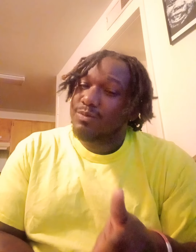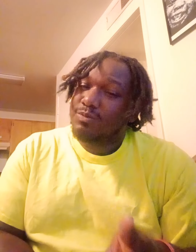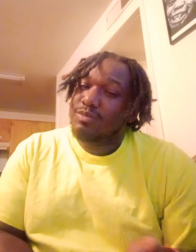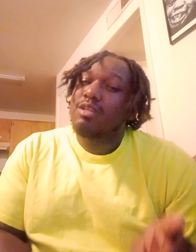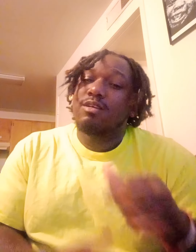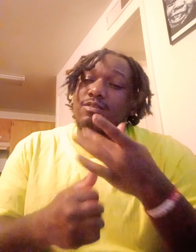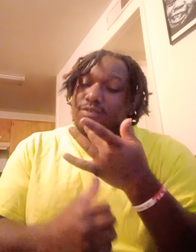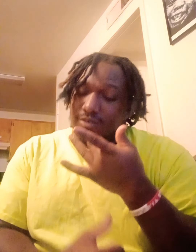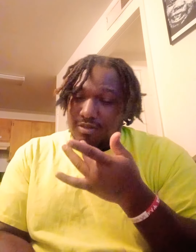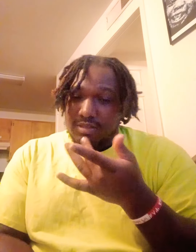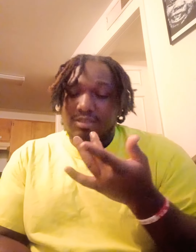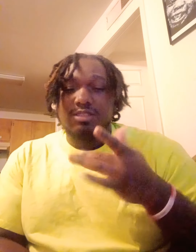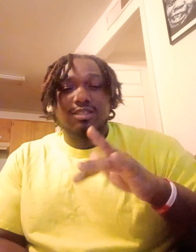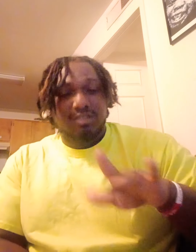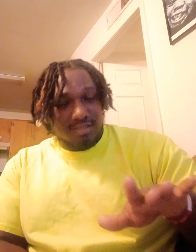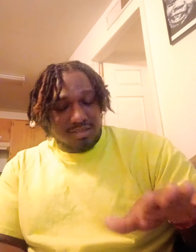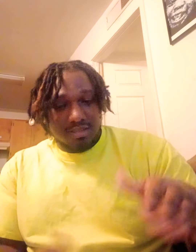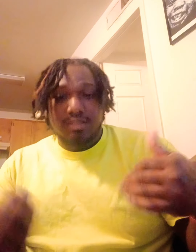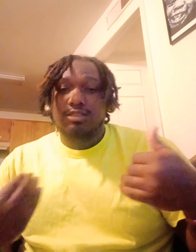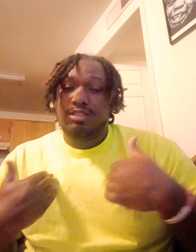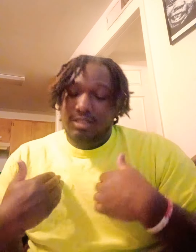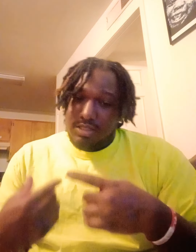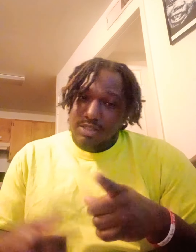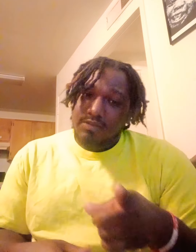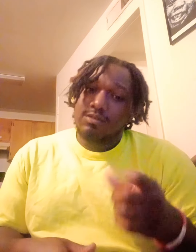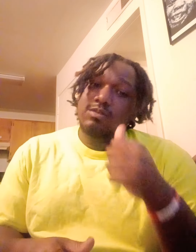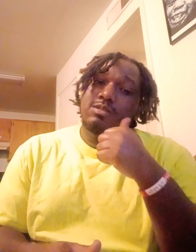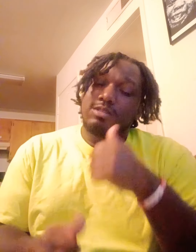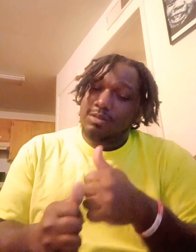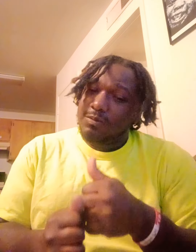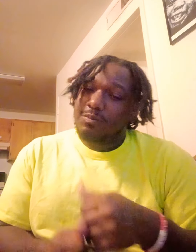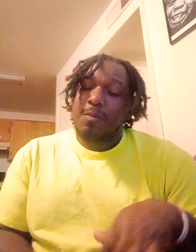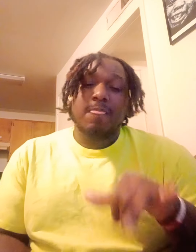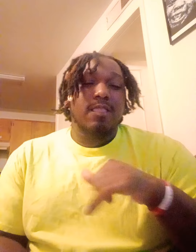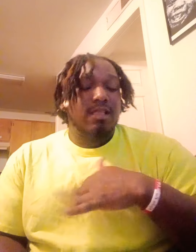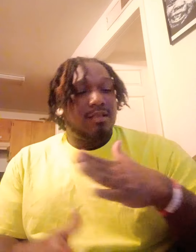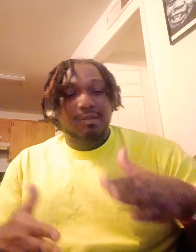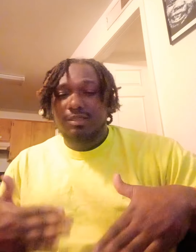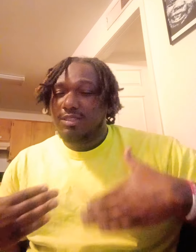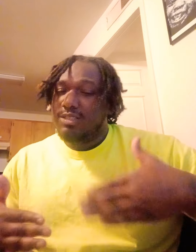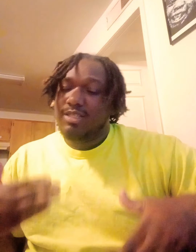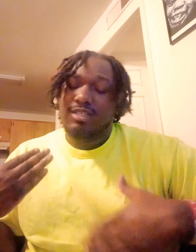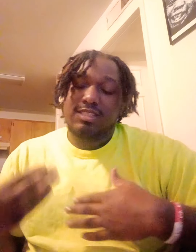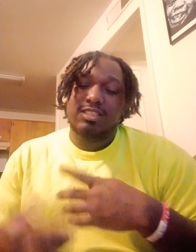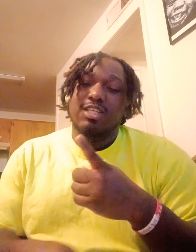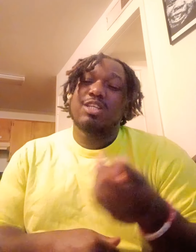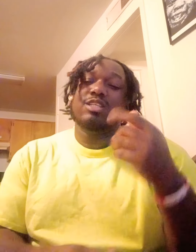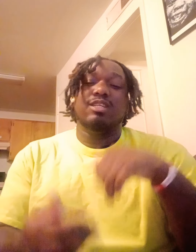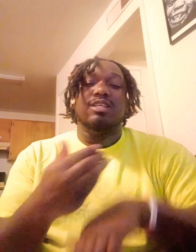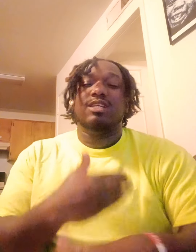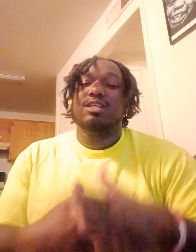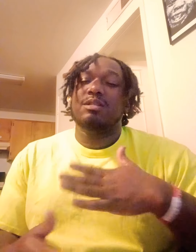glad I'm so glad You're